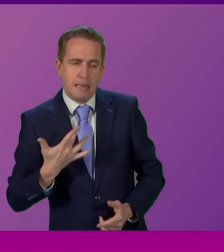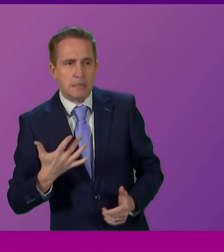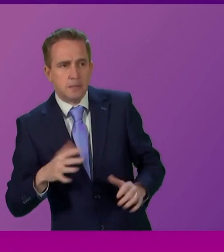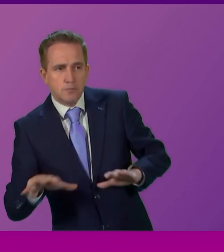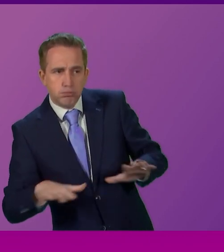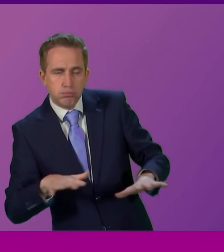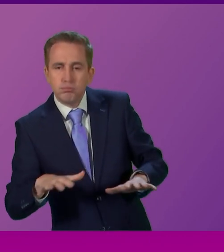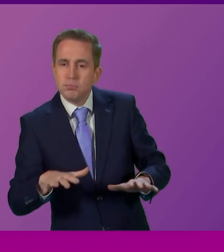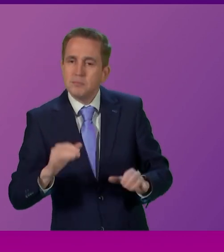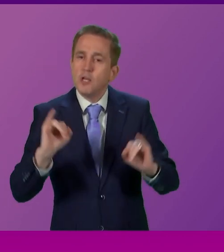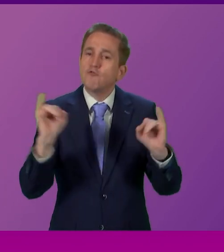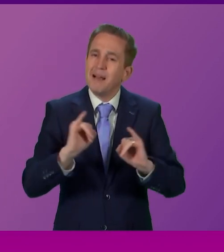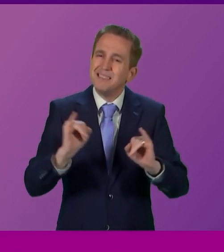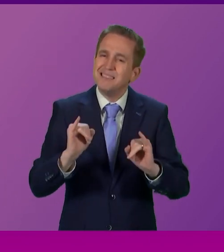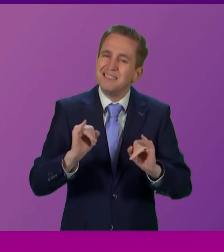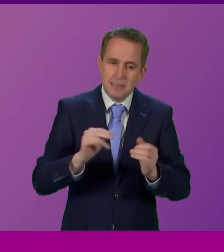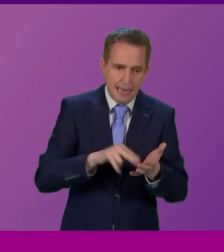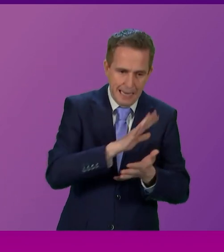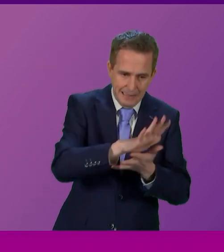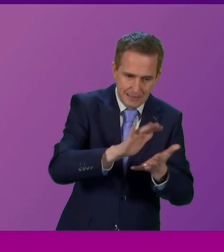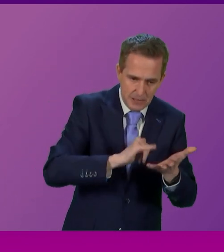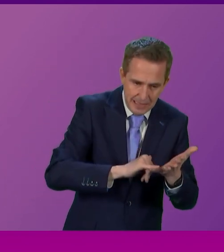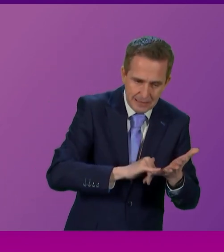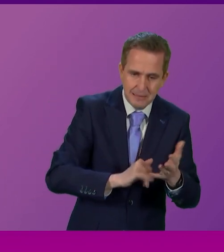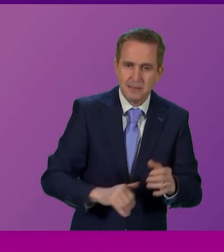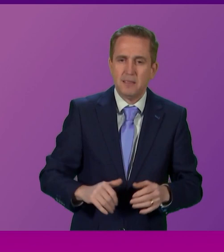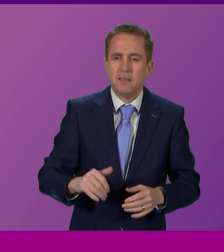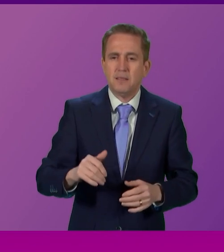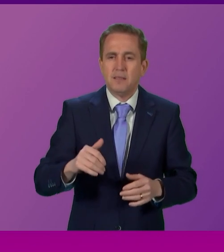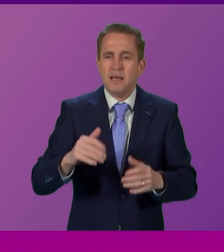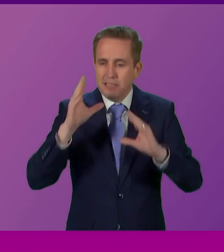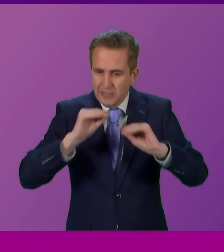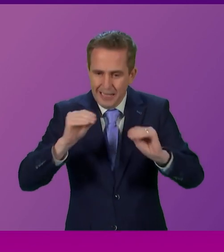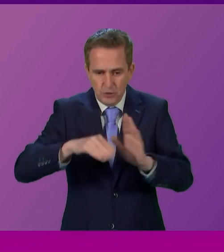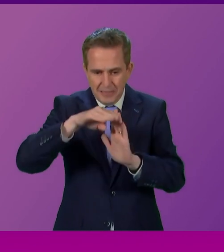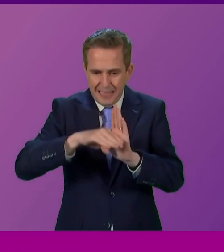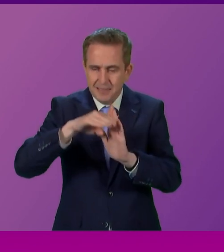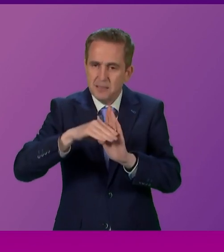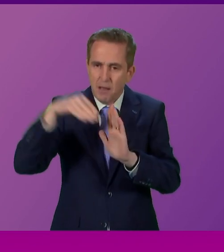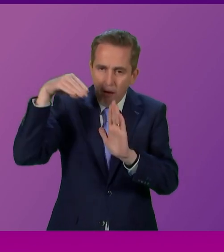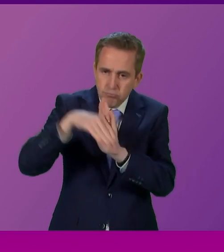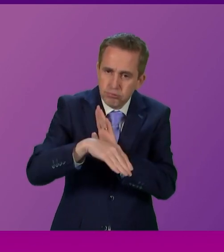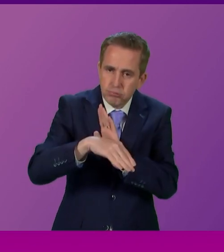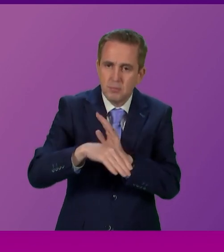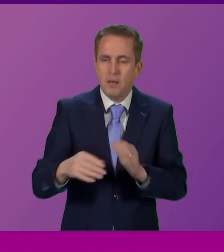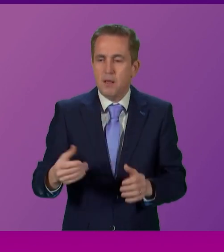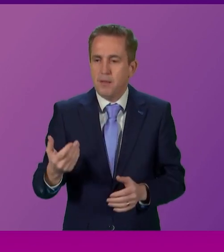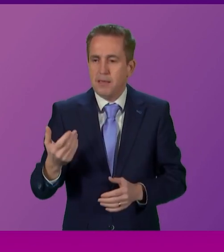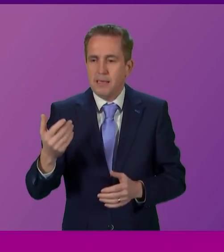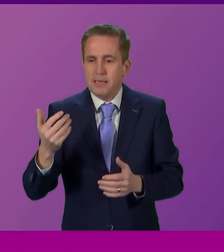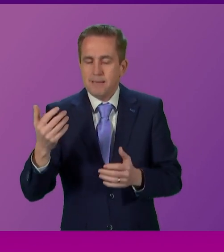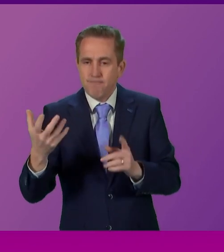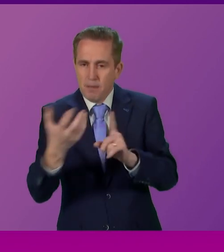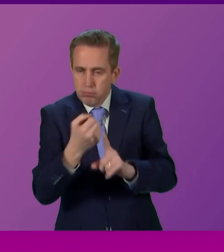unfold in our NHS. They are seeing standards falling in education and the attainment gap widening. They are